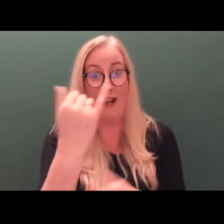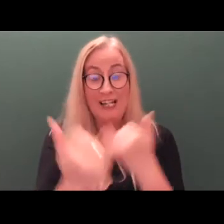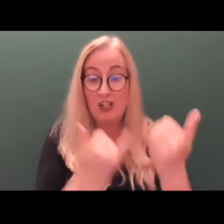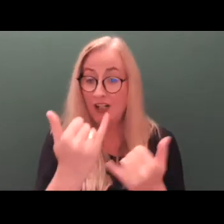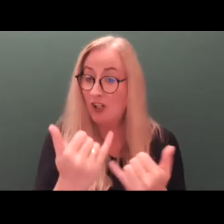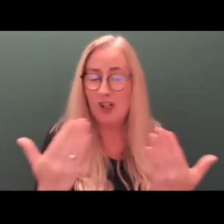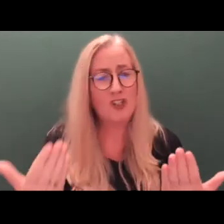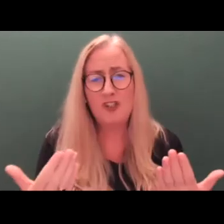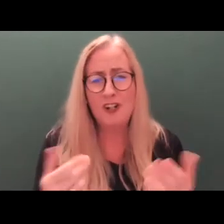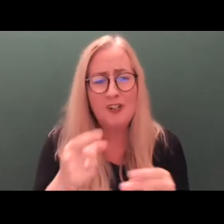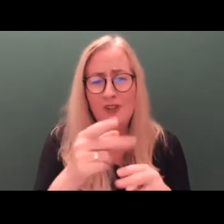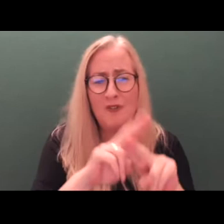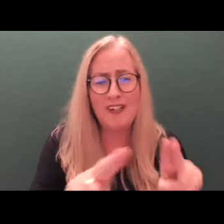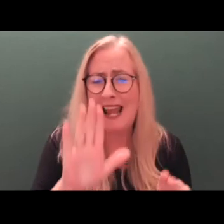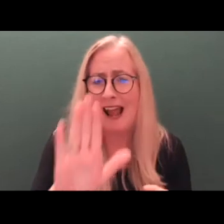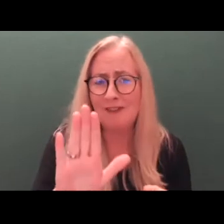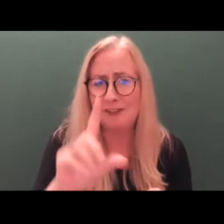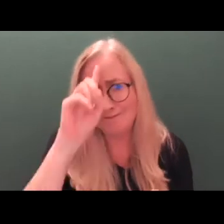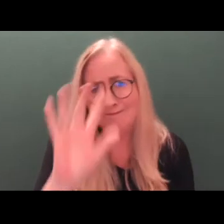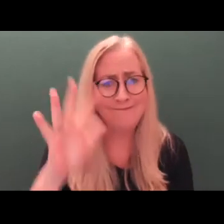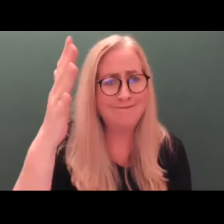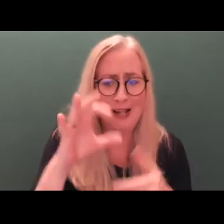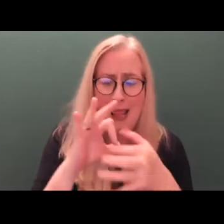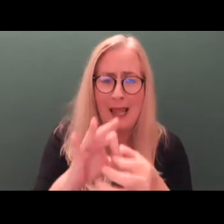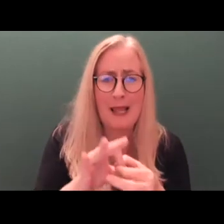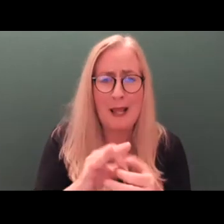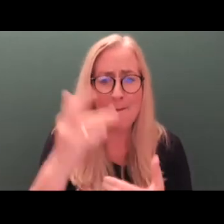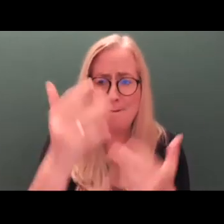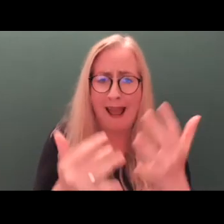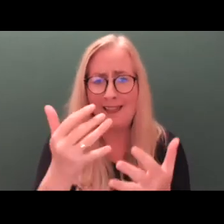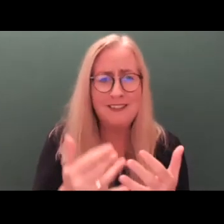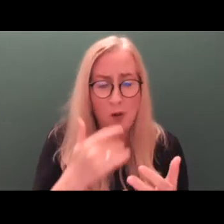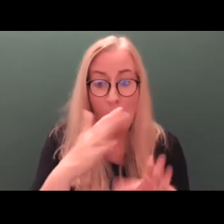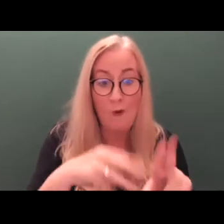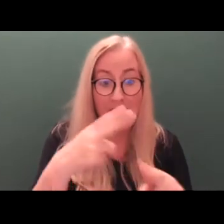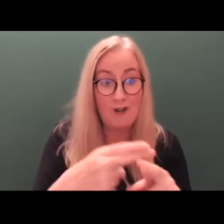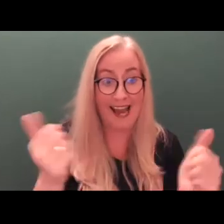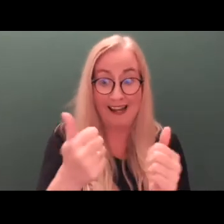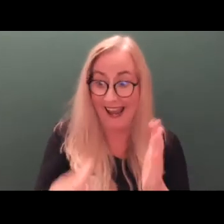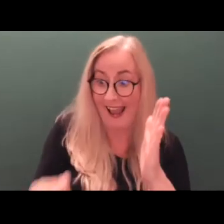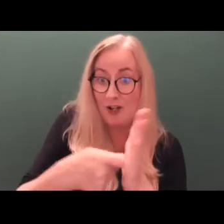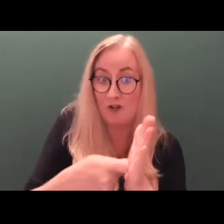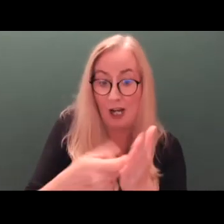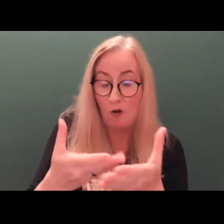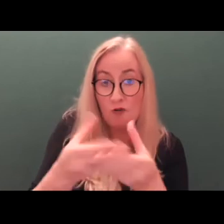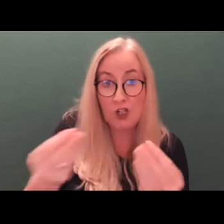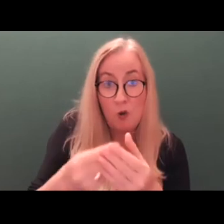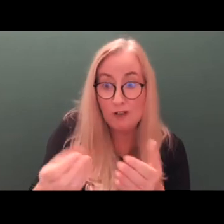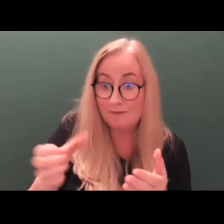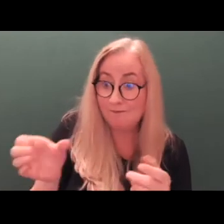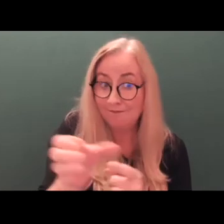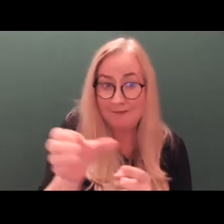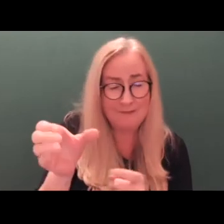doesn't take a mathematical wizard to realize that without additional judicial resources, it will simply be